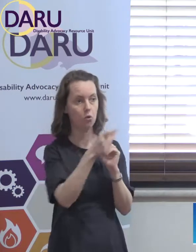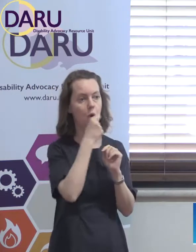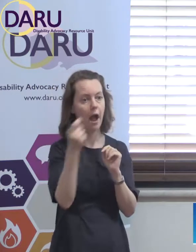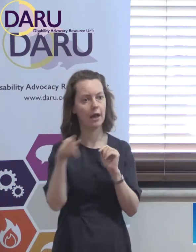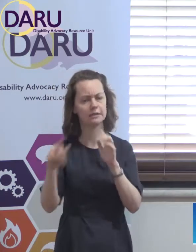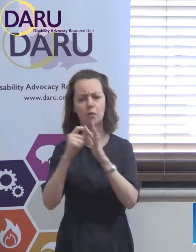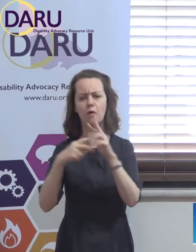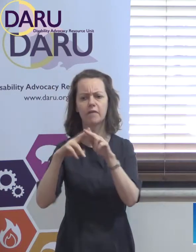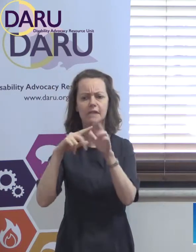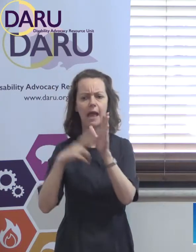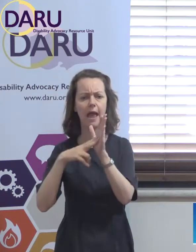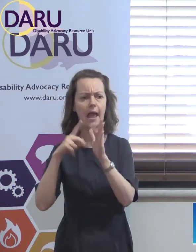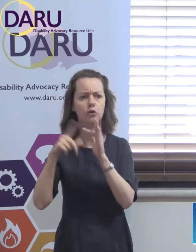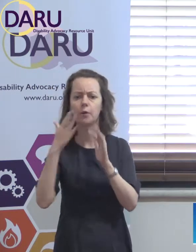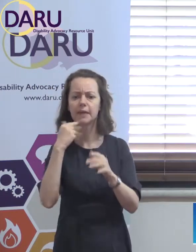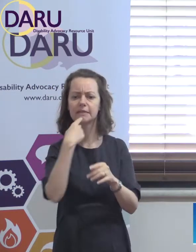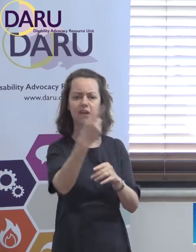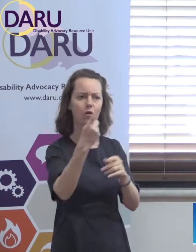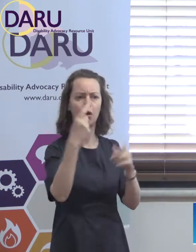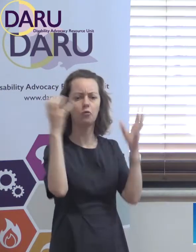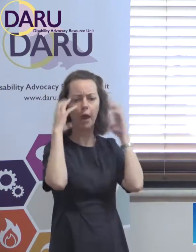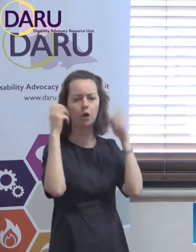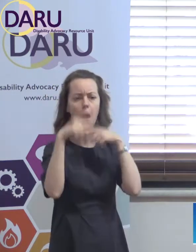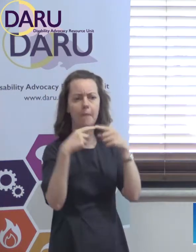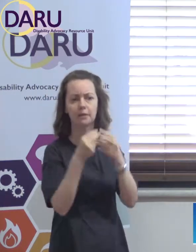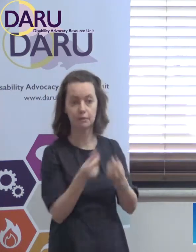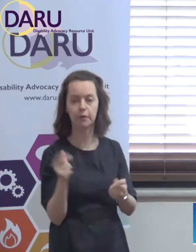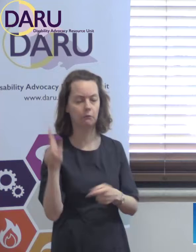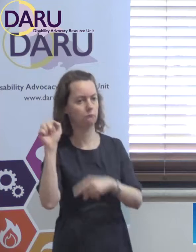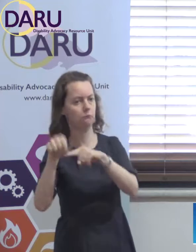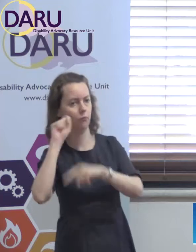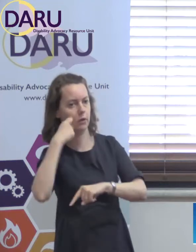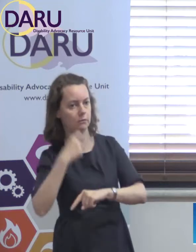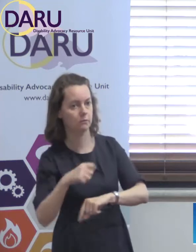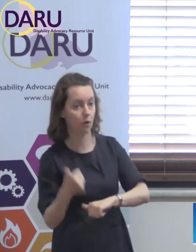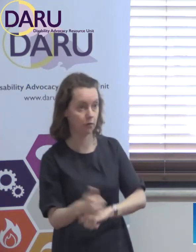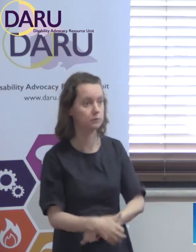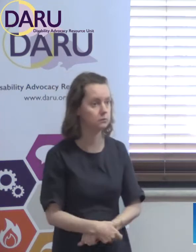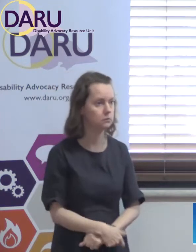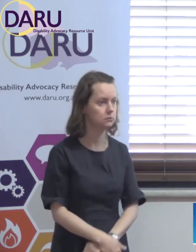economics side of it. We will try and get her to do some of that at a national level.